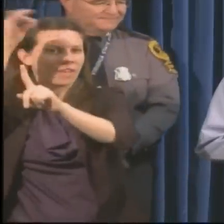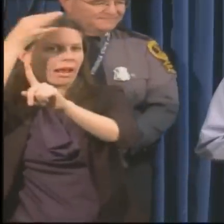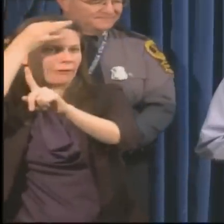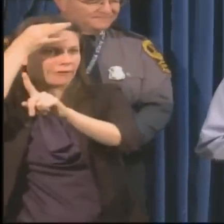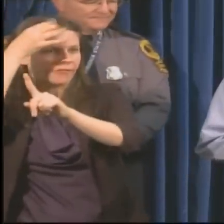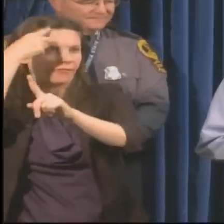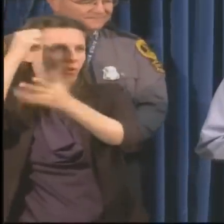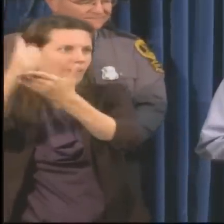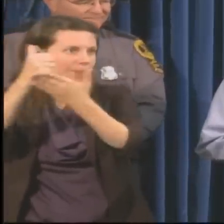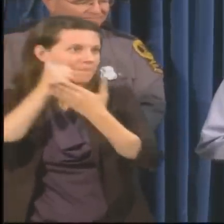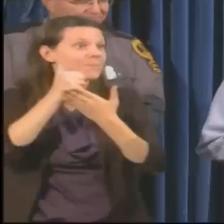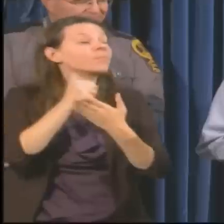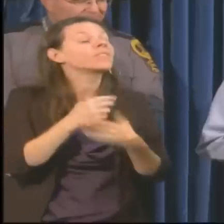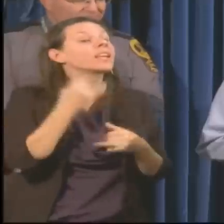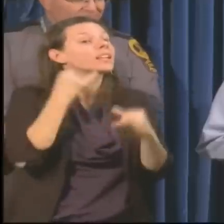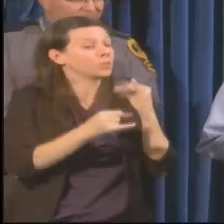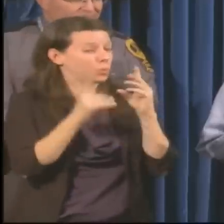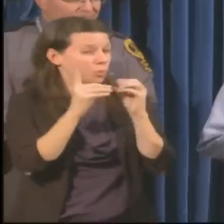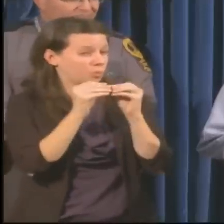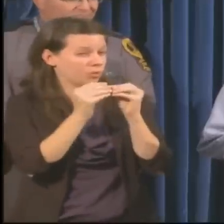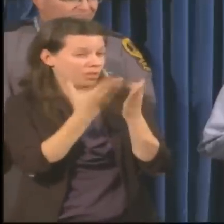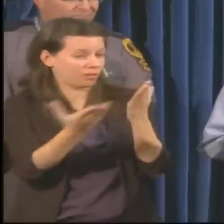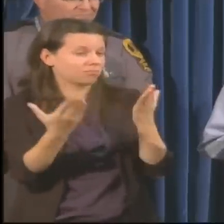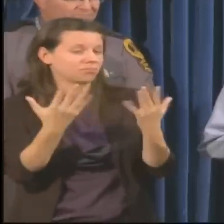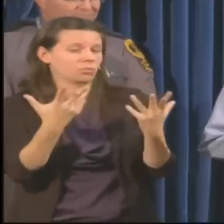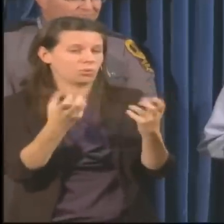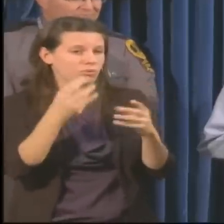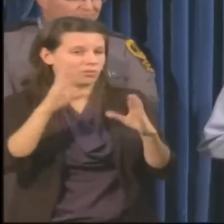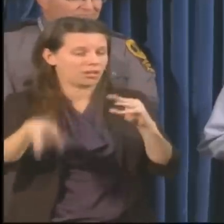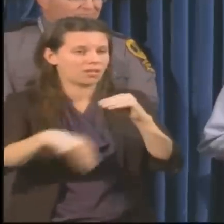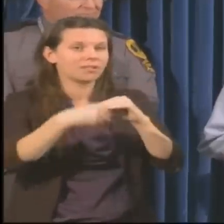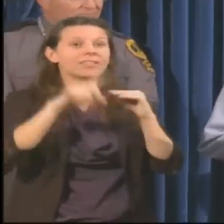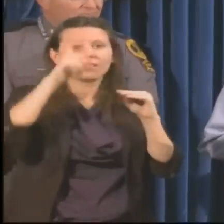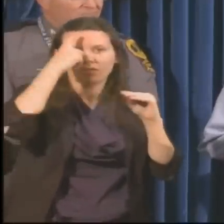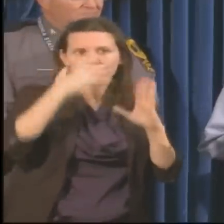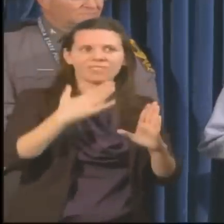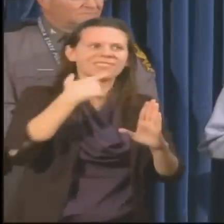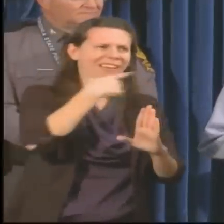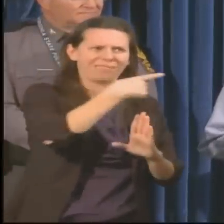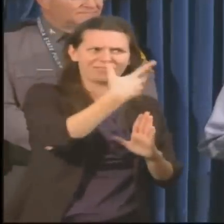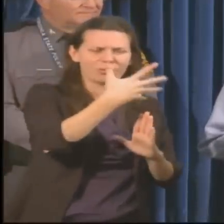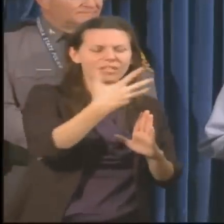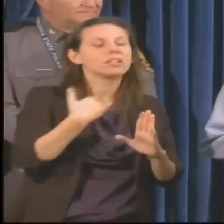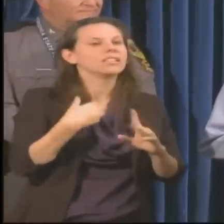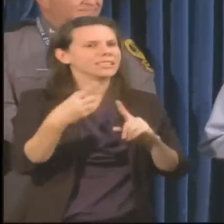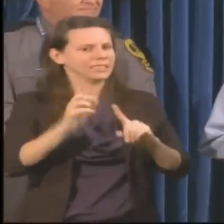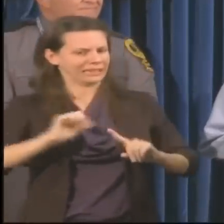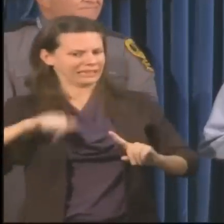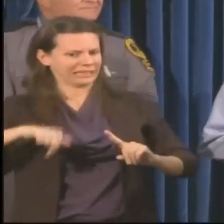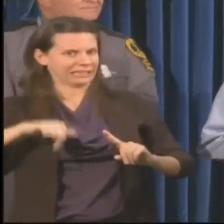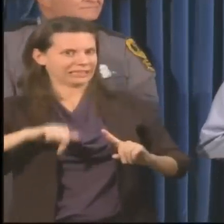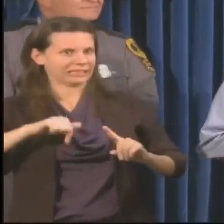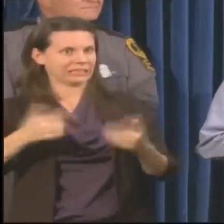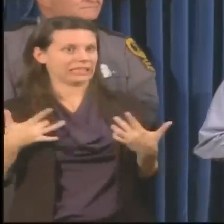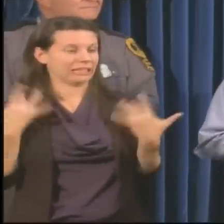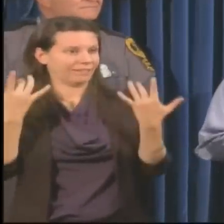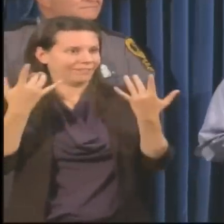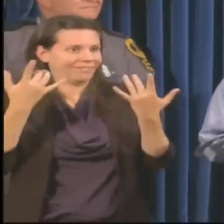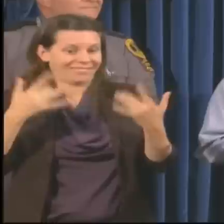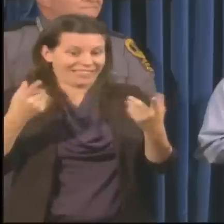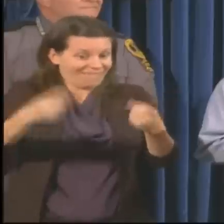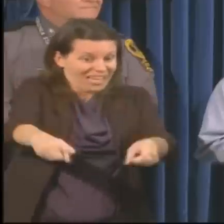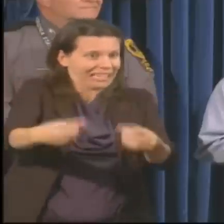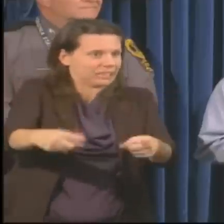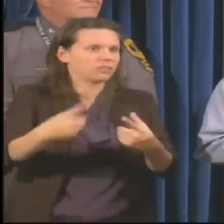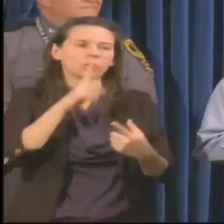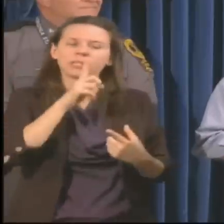The final thing I will say, the governor said this a couple of times, but this is a unique event. We really don't know what the